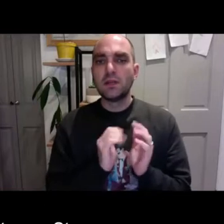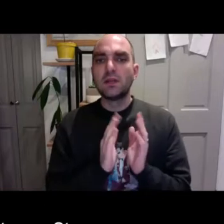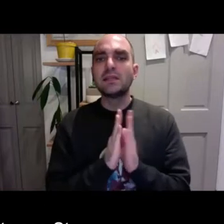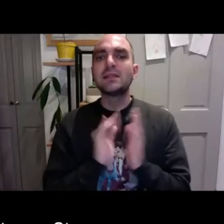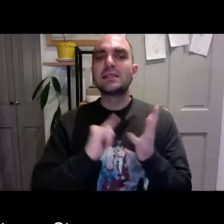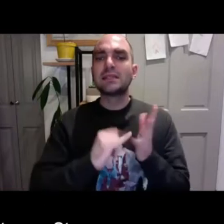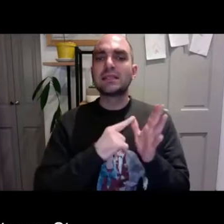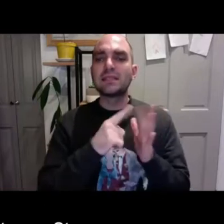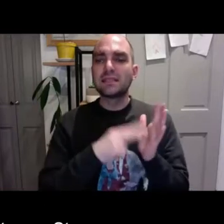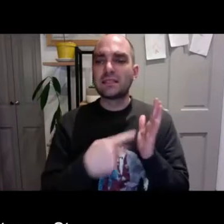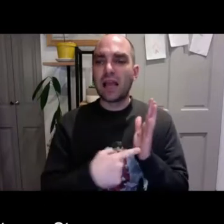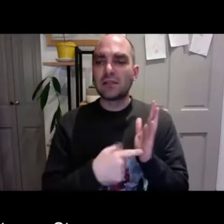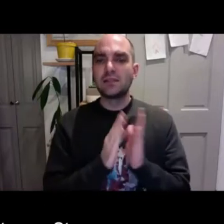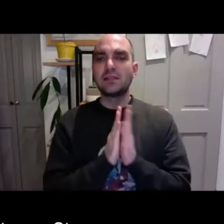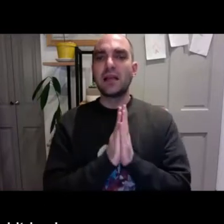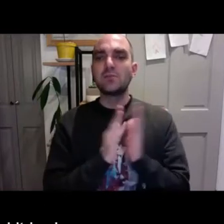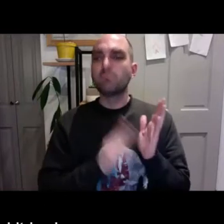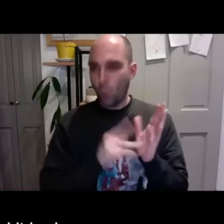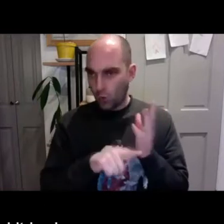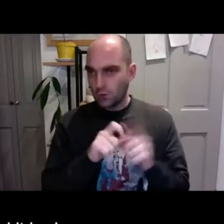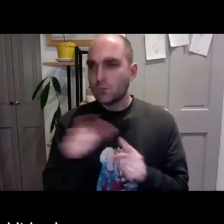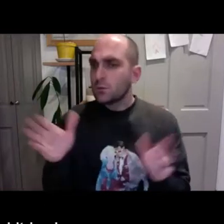St. Maude.